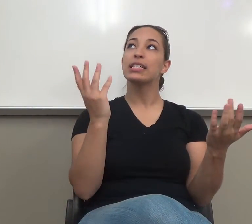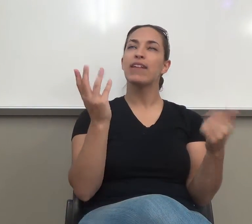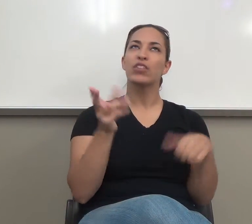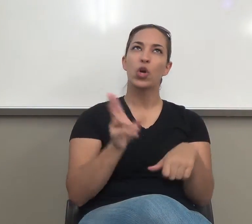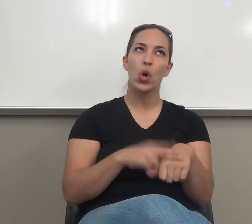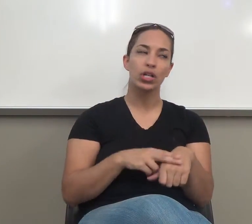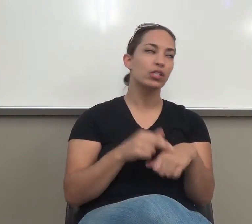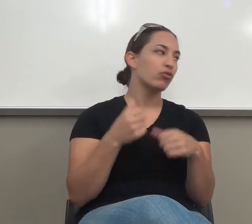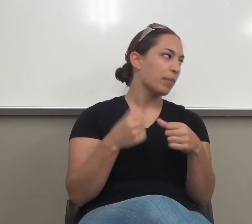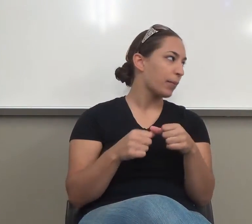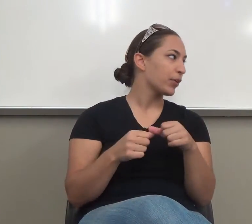this,